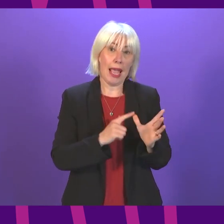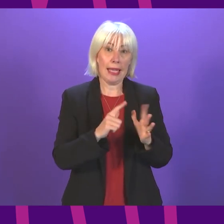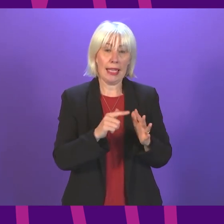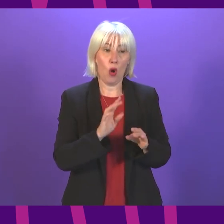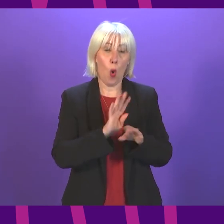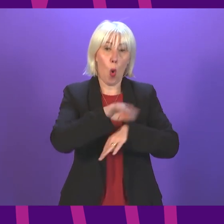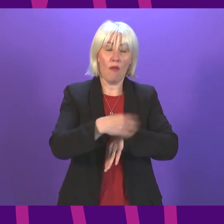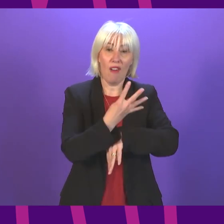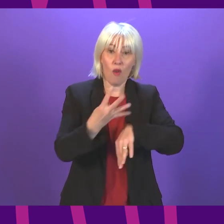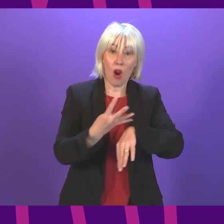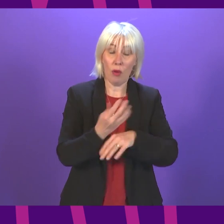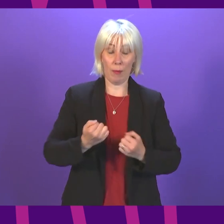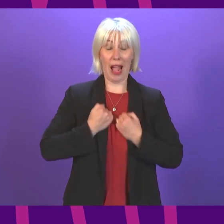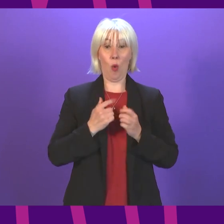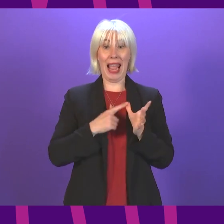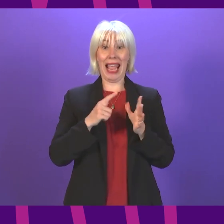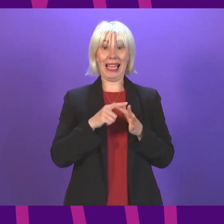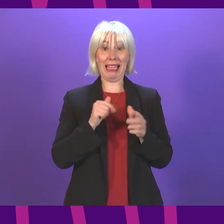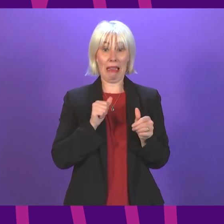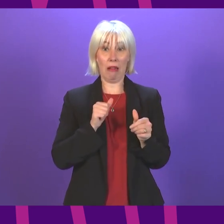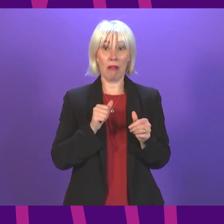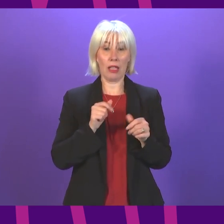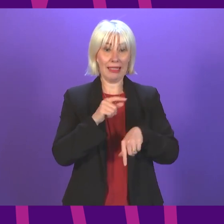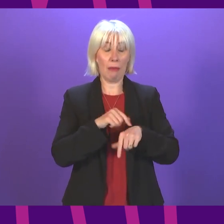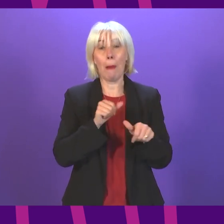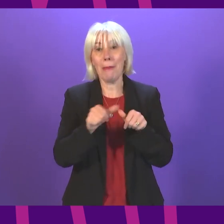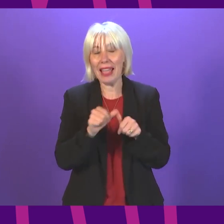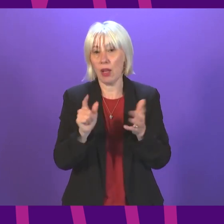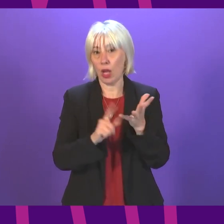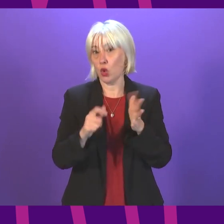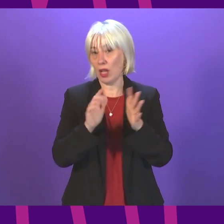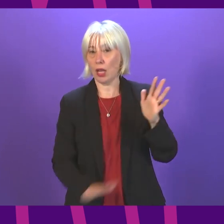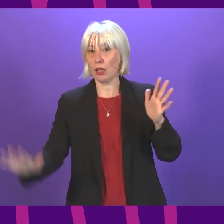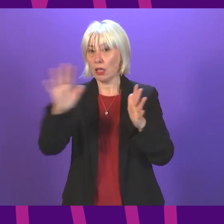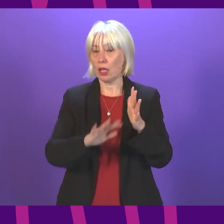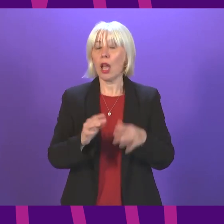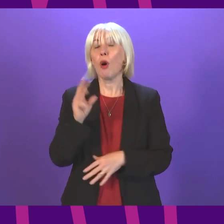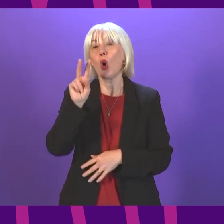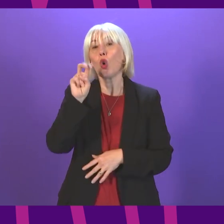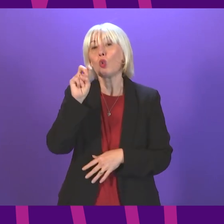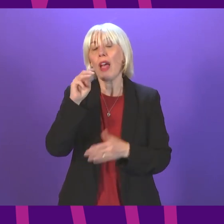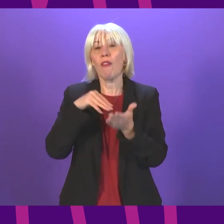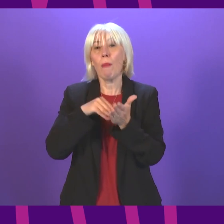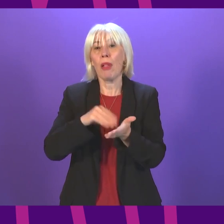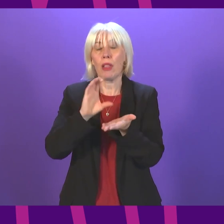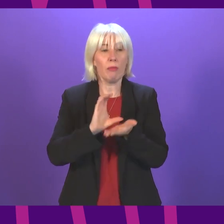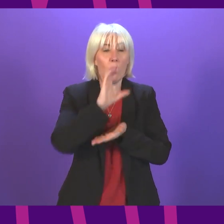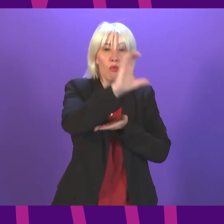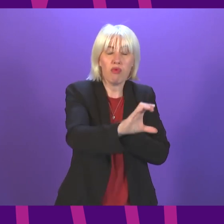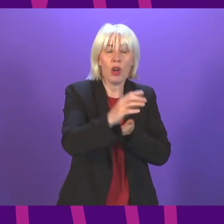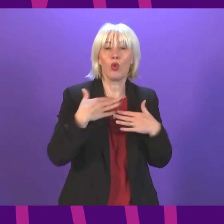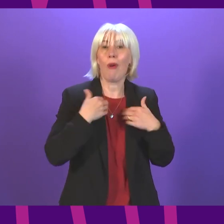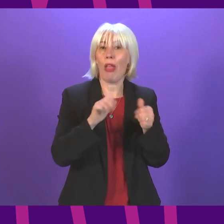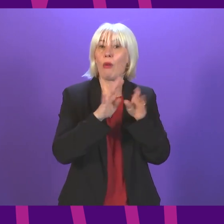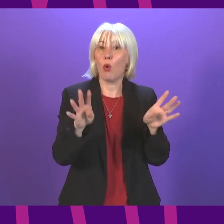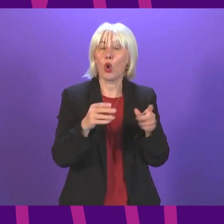better than any other A&E across the entire UK. So we're taking immediate action. £12 million has gone to health boards to help with the immediate